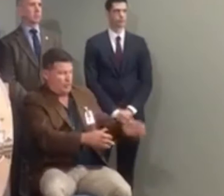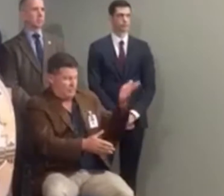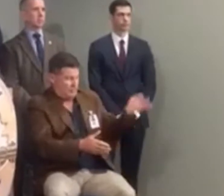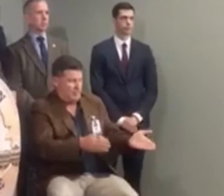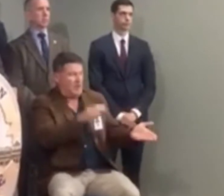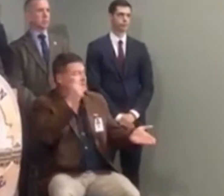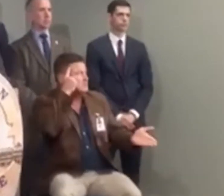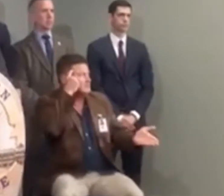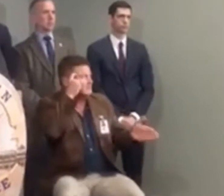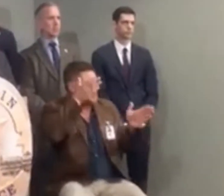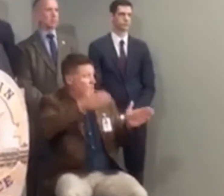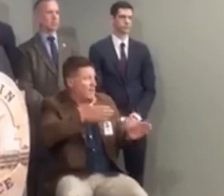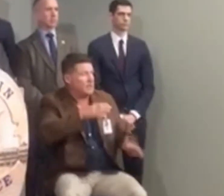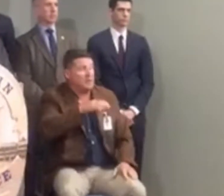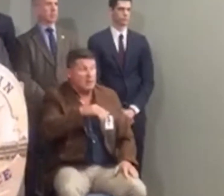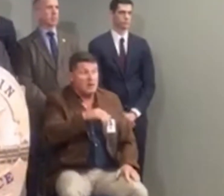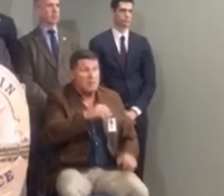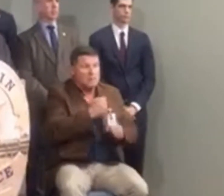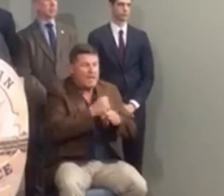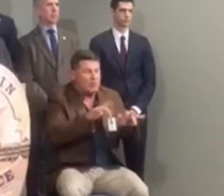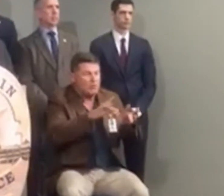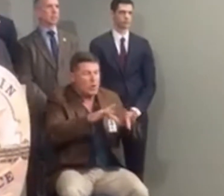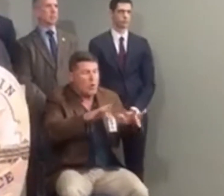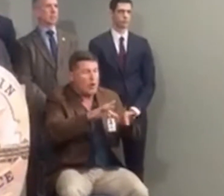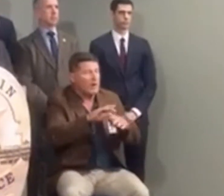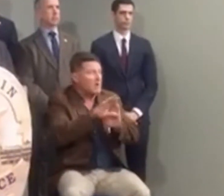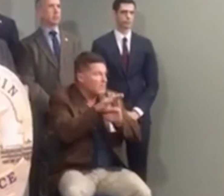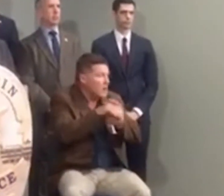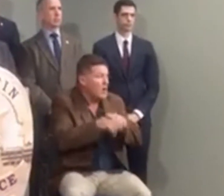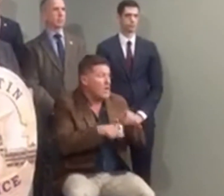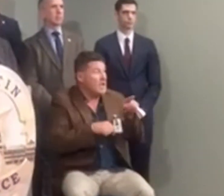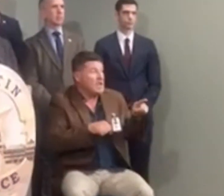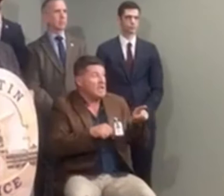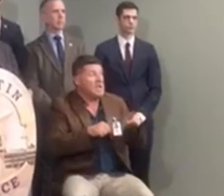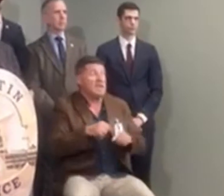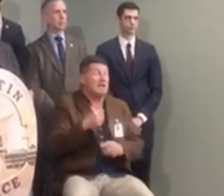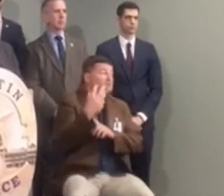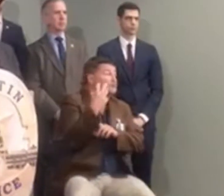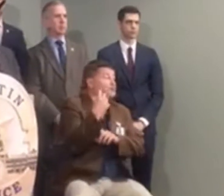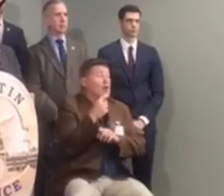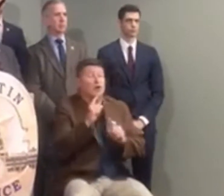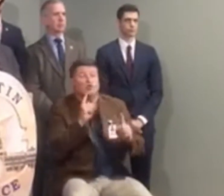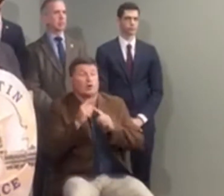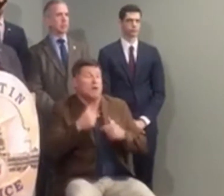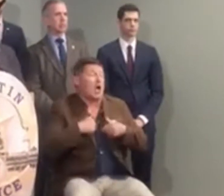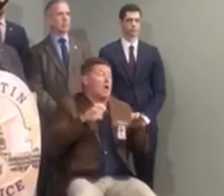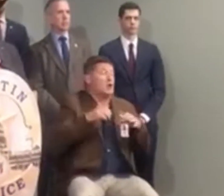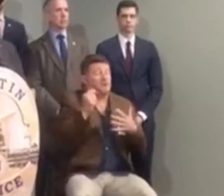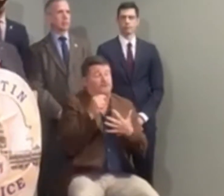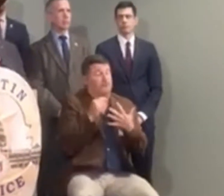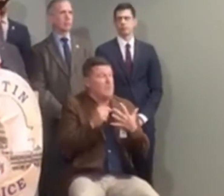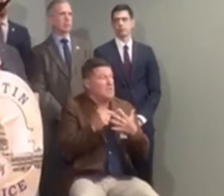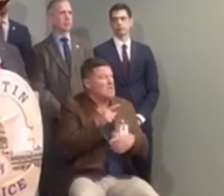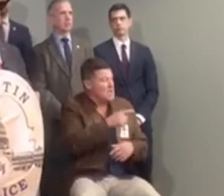It is about a 25 minute recording where he talks about what he has done. I would